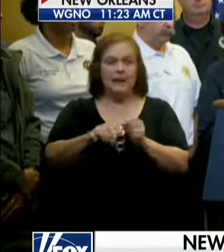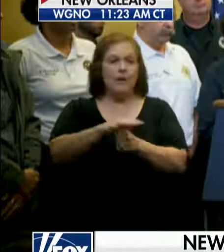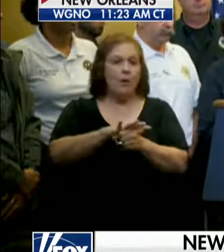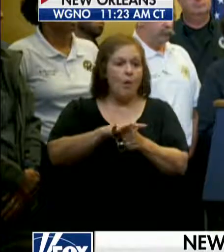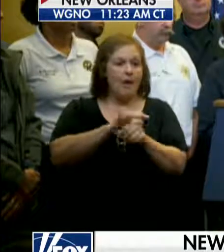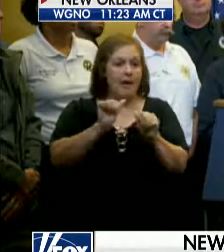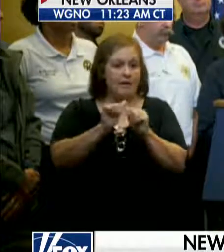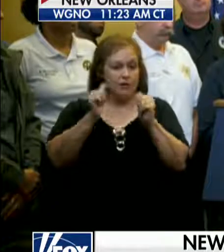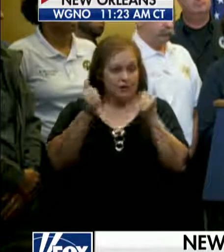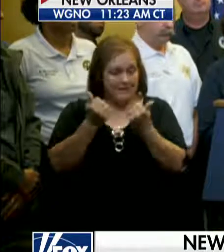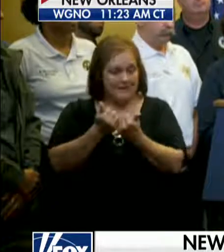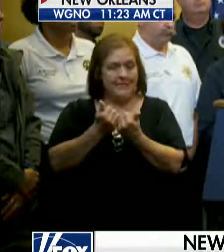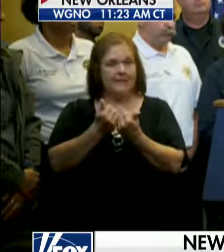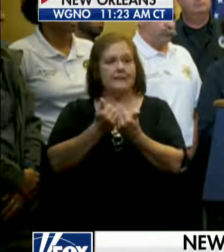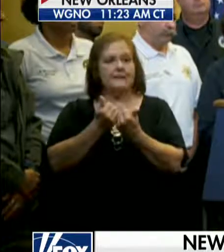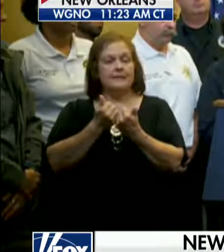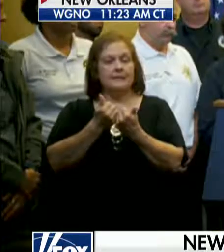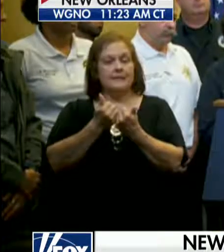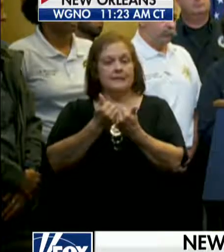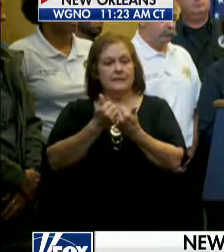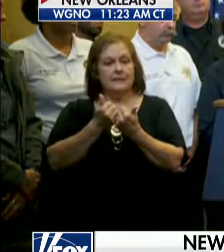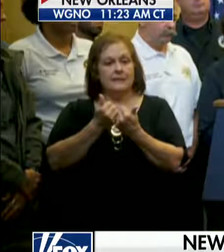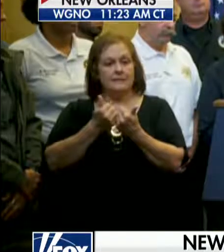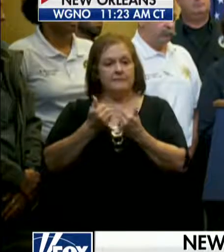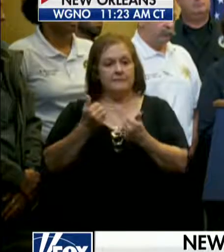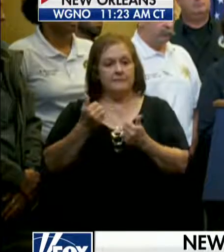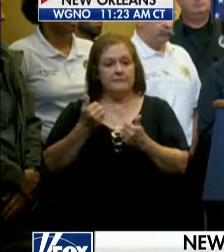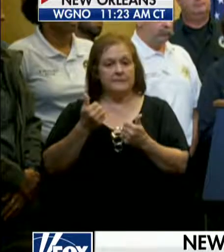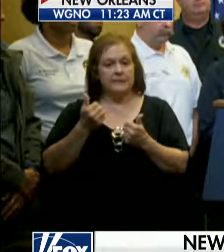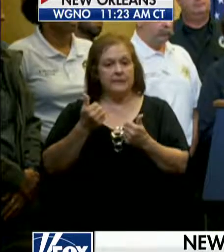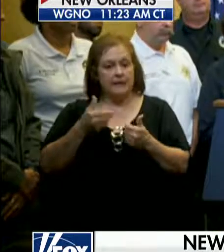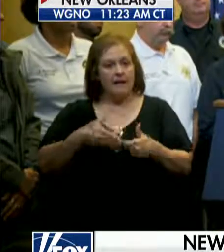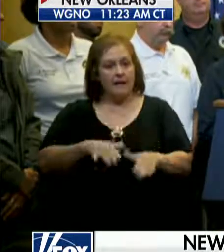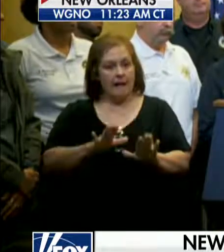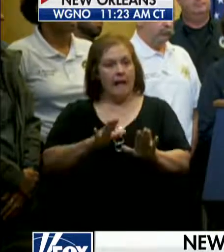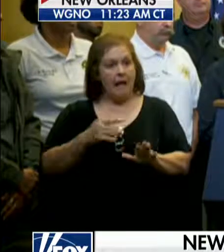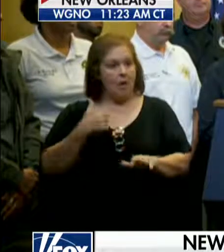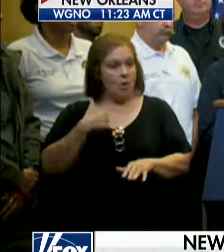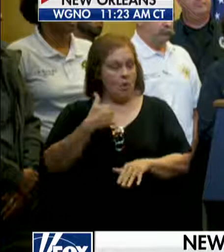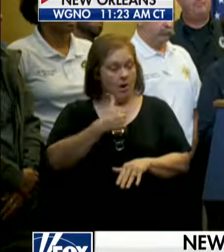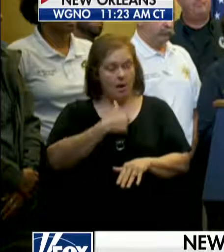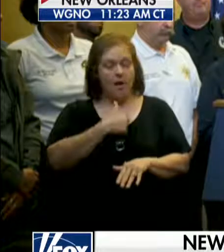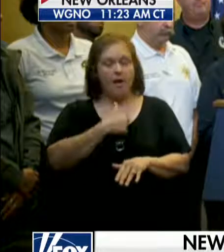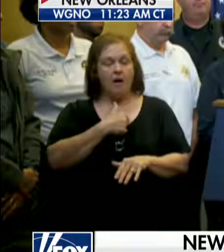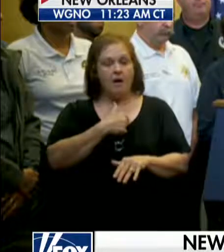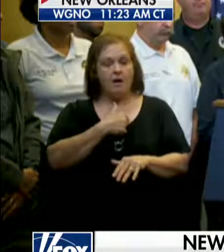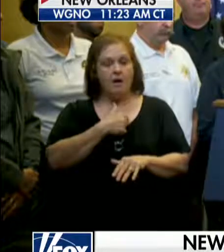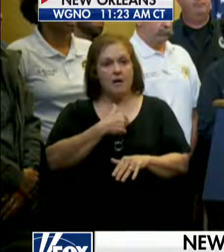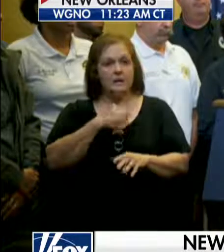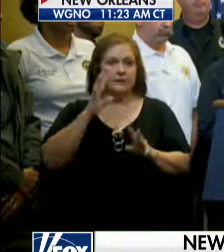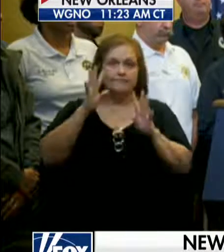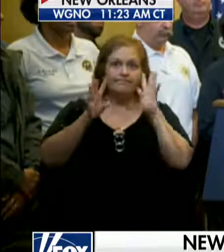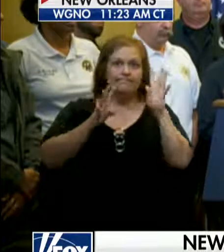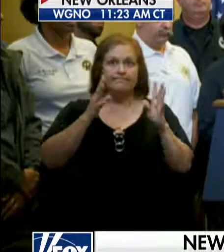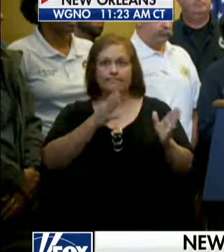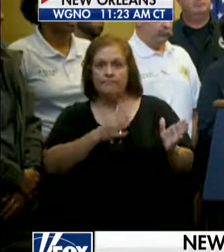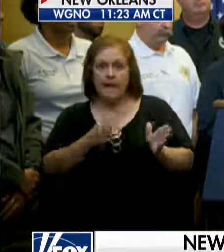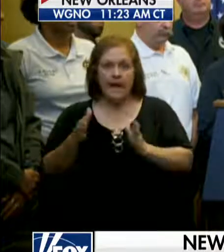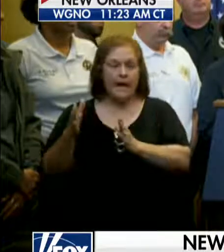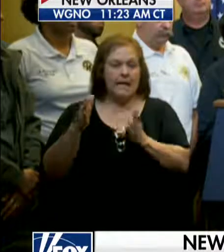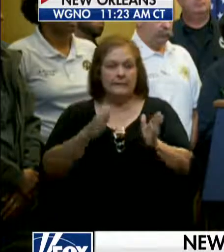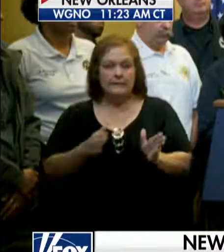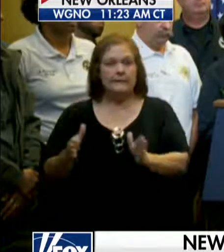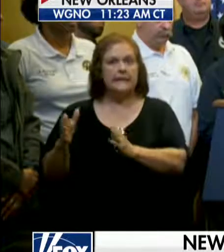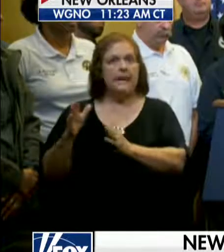agencies that allow us as employees of this city to design plans meant